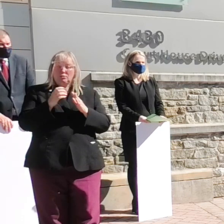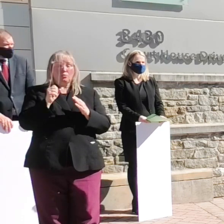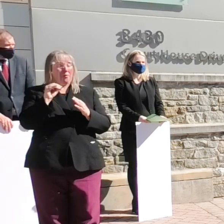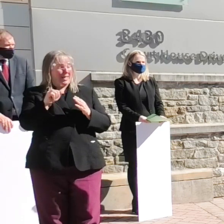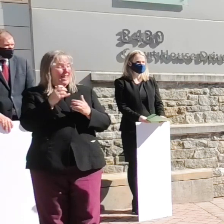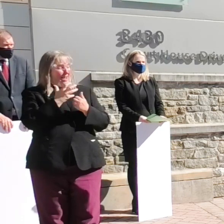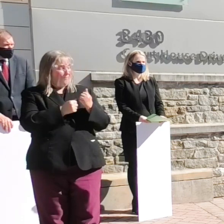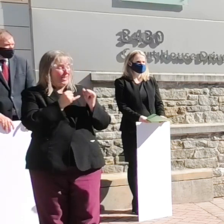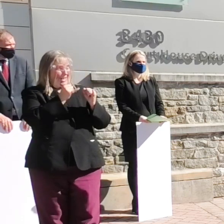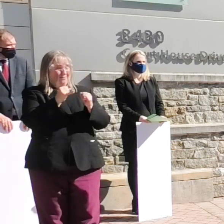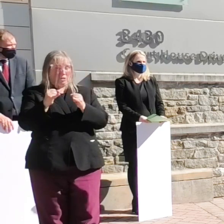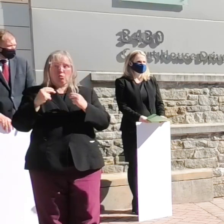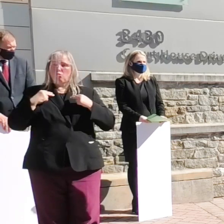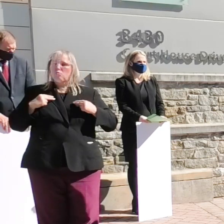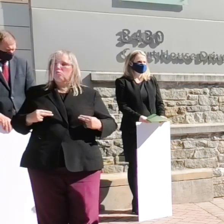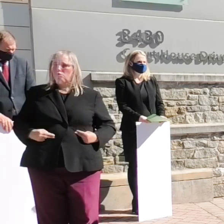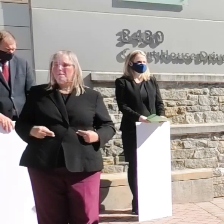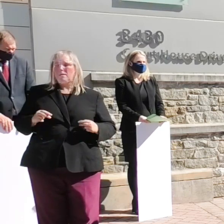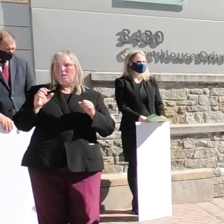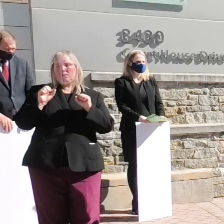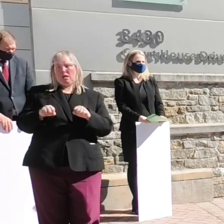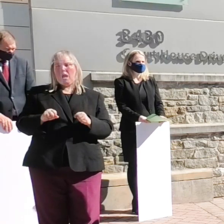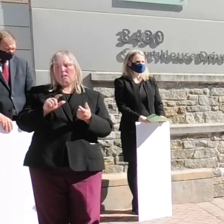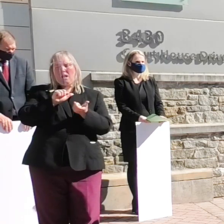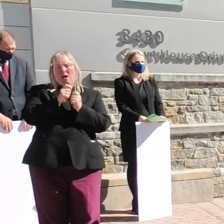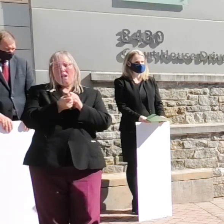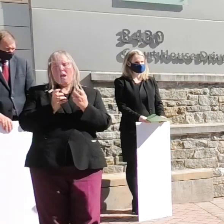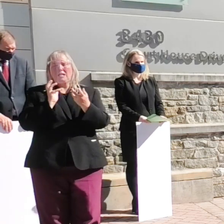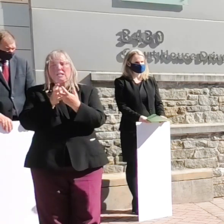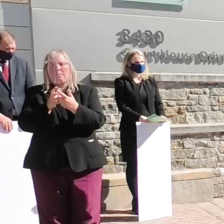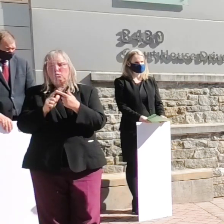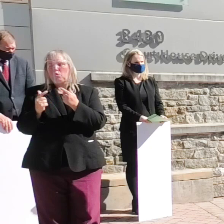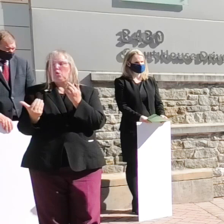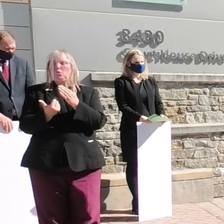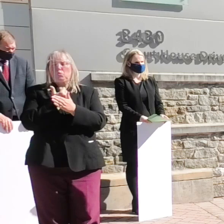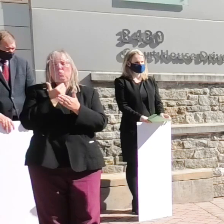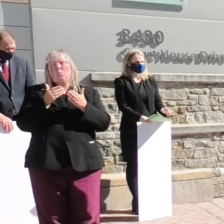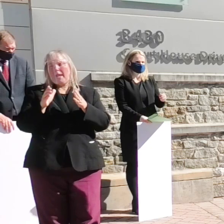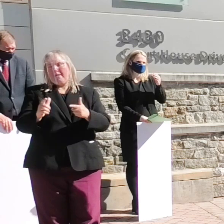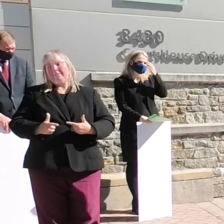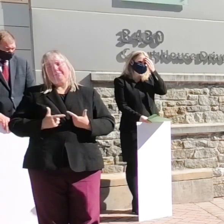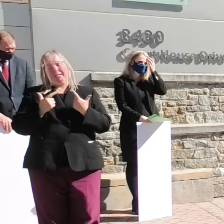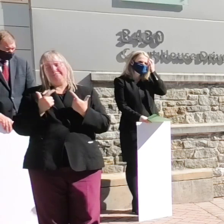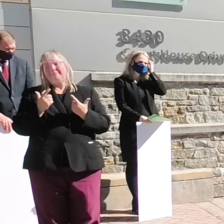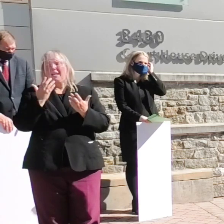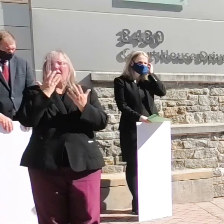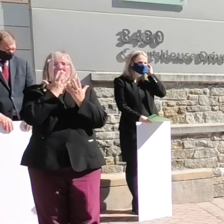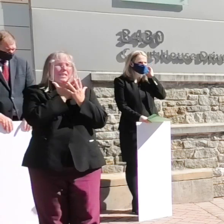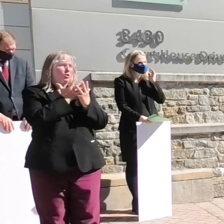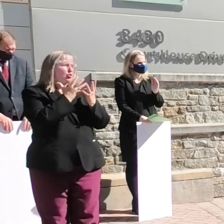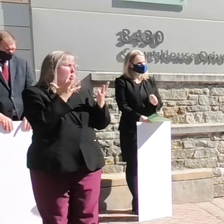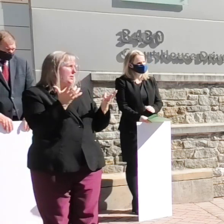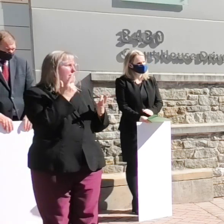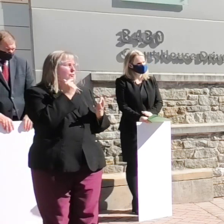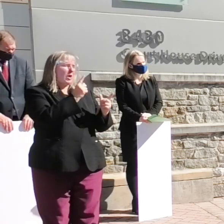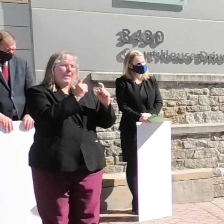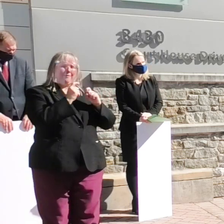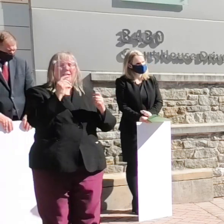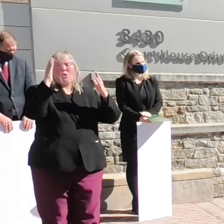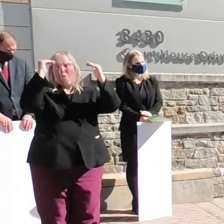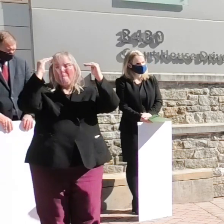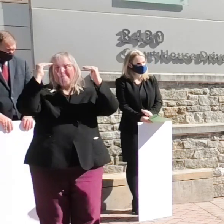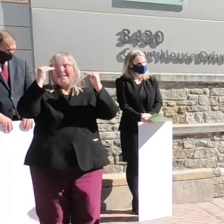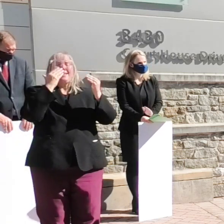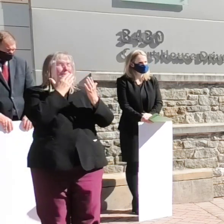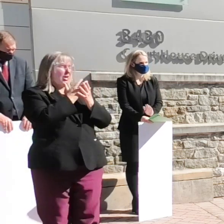individual human will be able to adapt to a new way of living thank you so much for giving us the hope